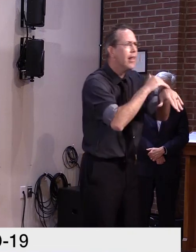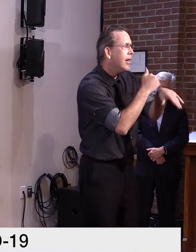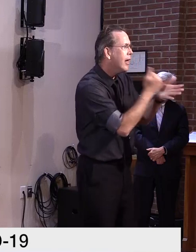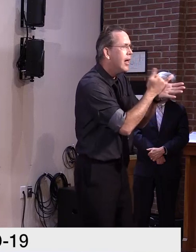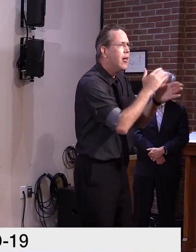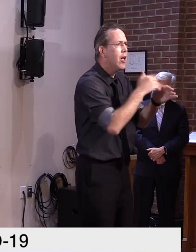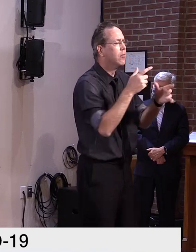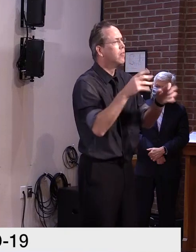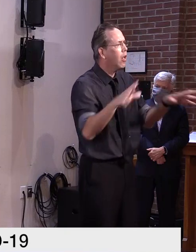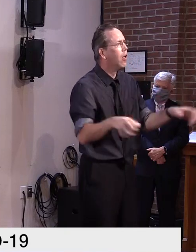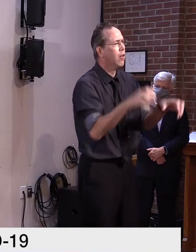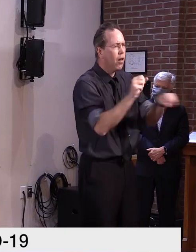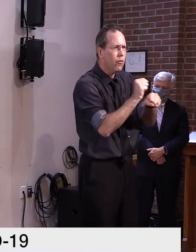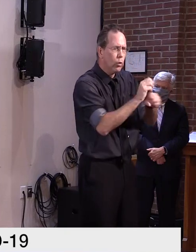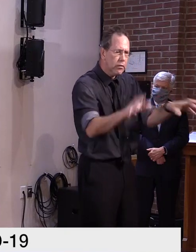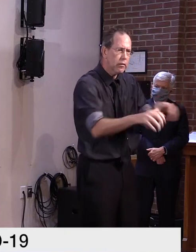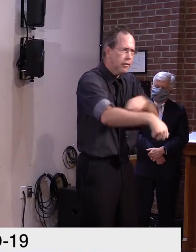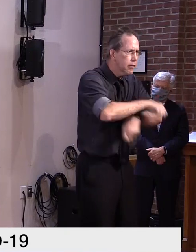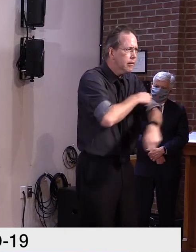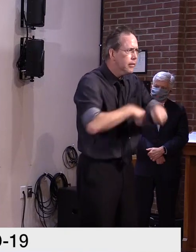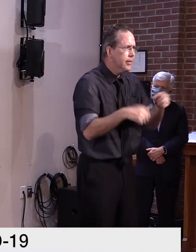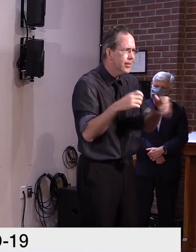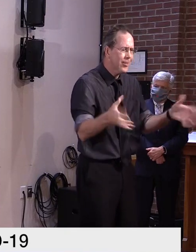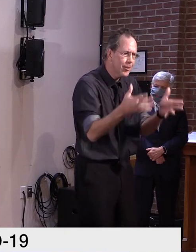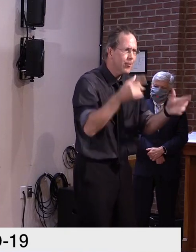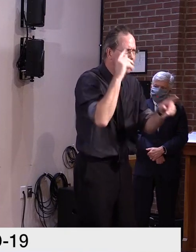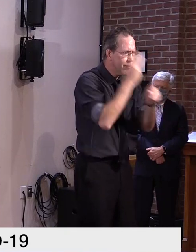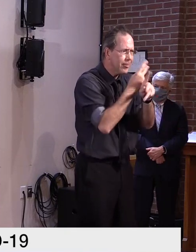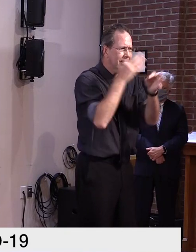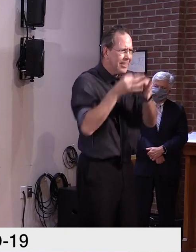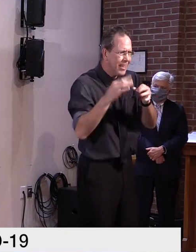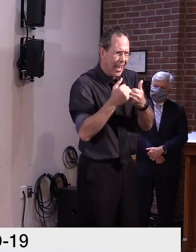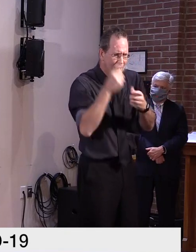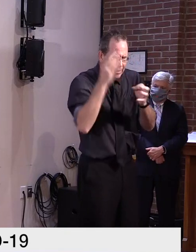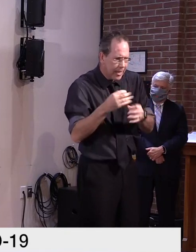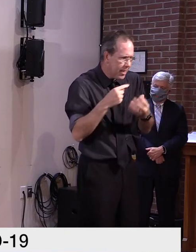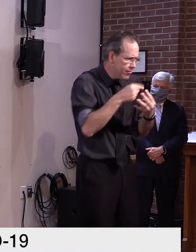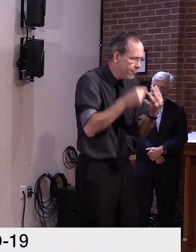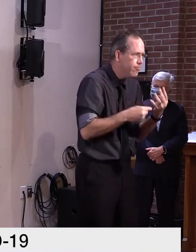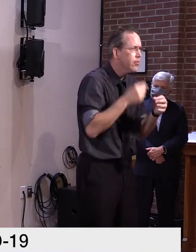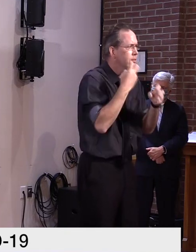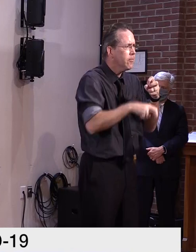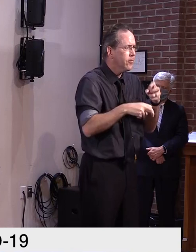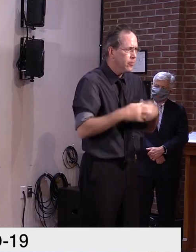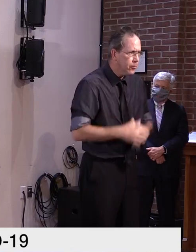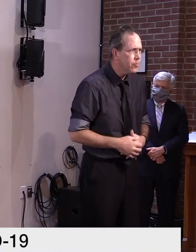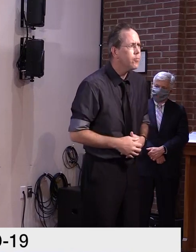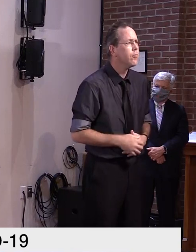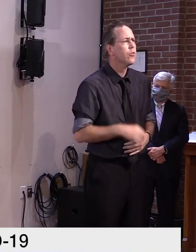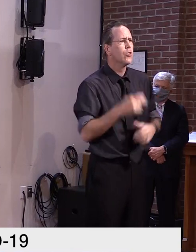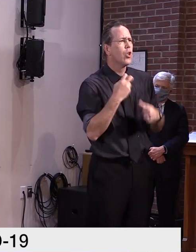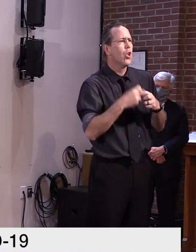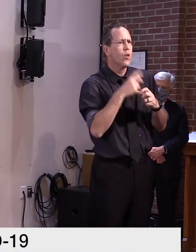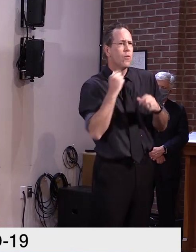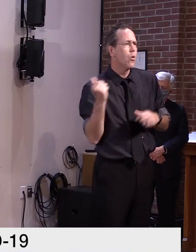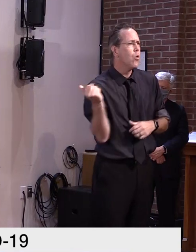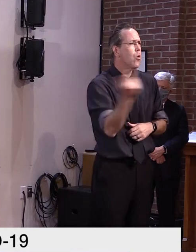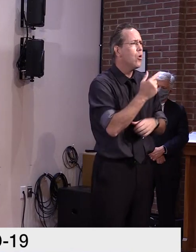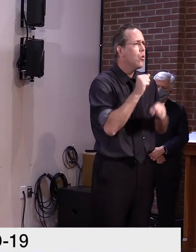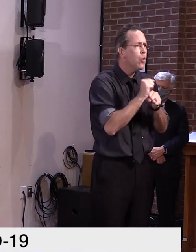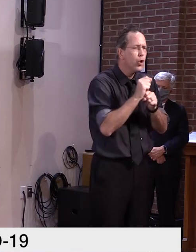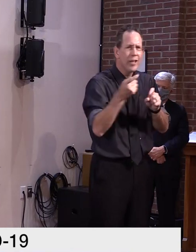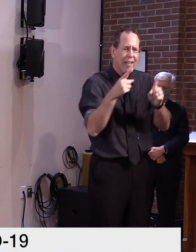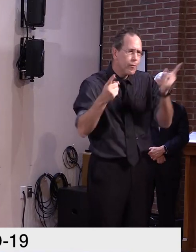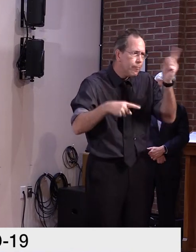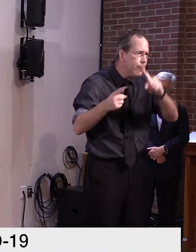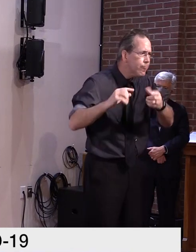difficult decisions, and most importantly, all of us pulling in the same direction. United around